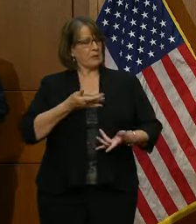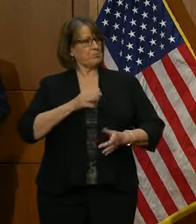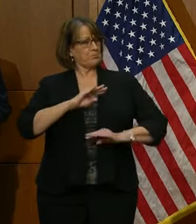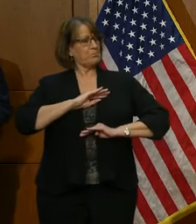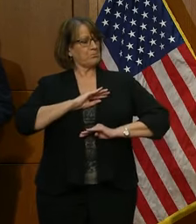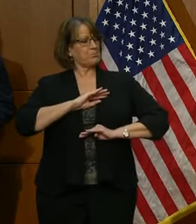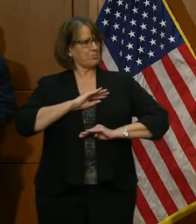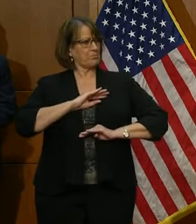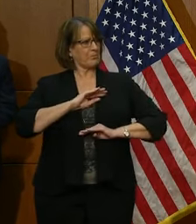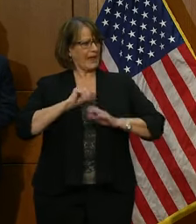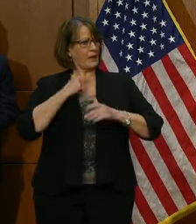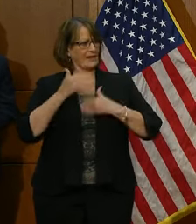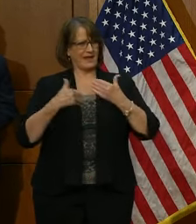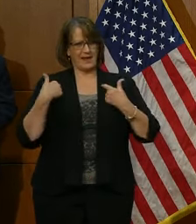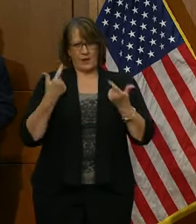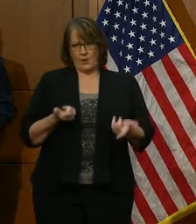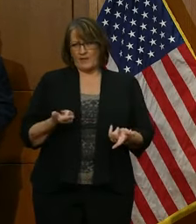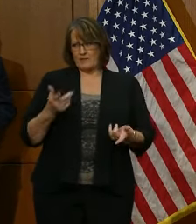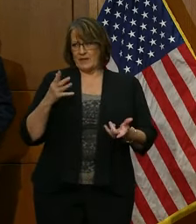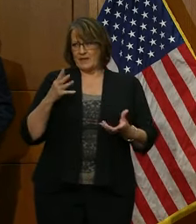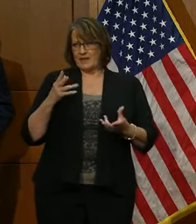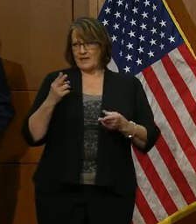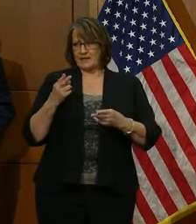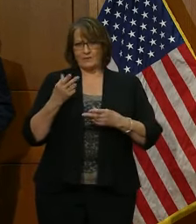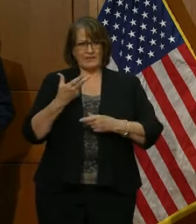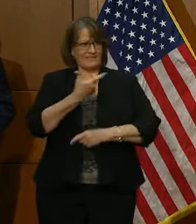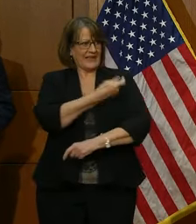that we've rolled it. We've been into this for four weeks now.